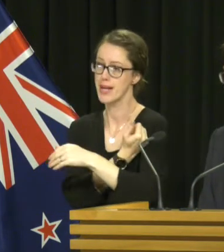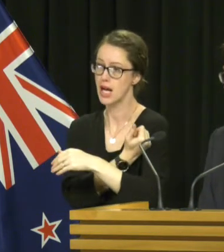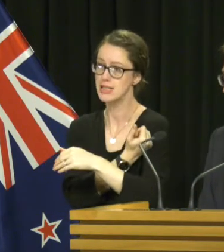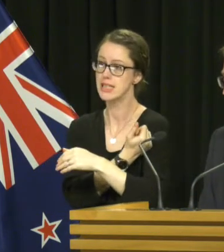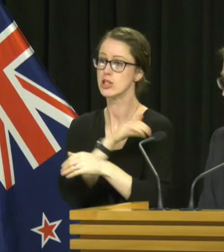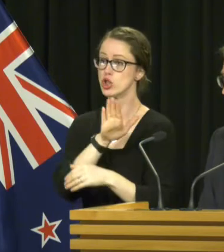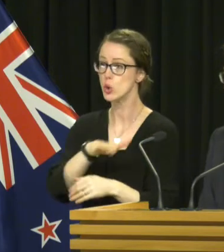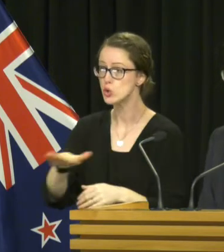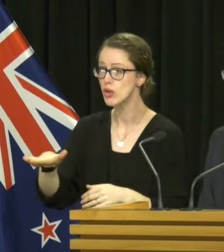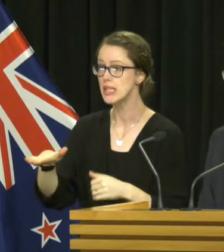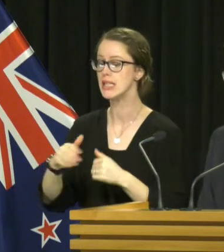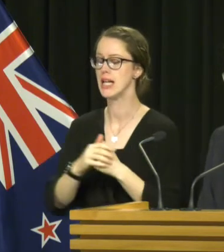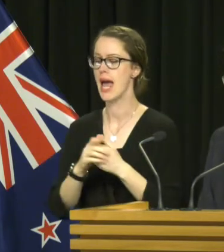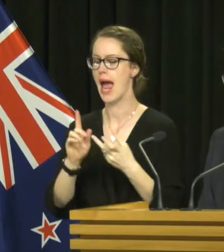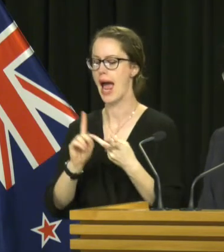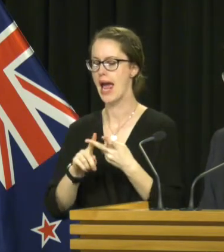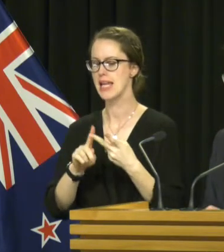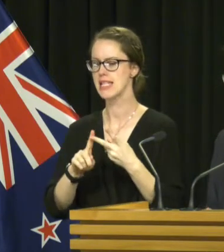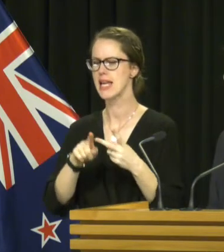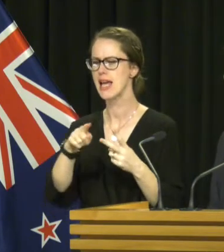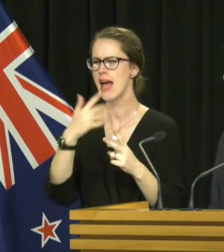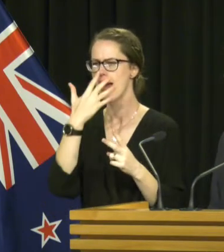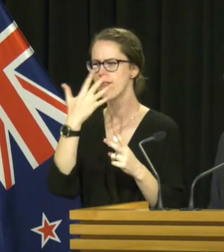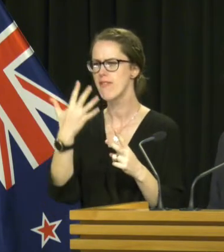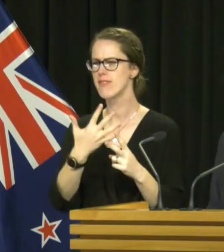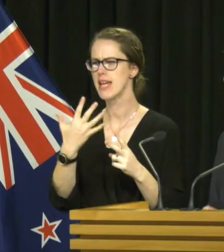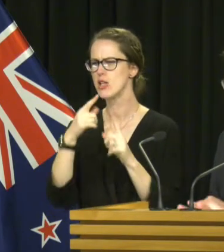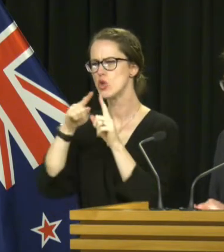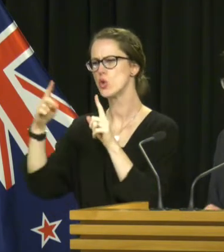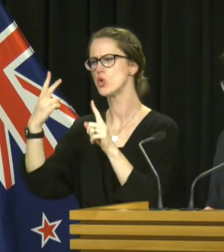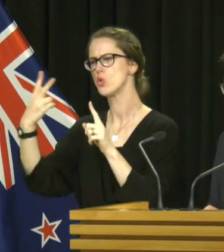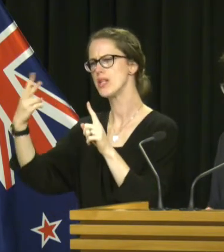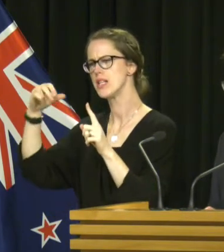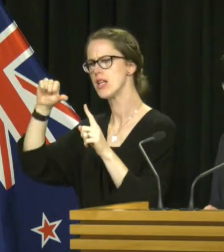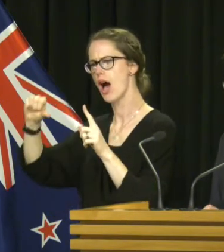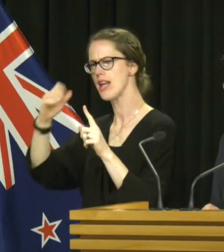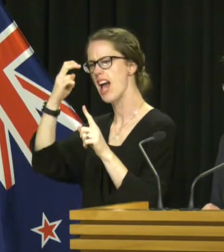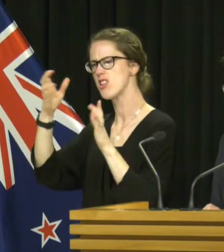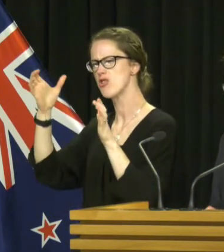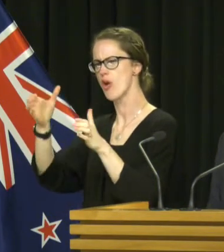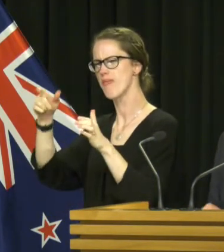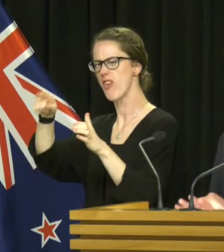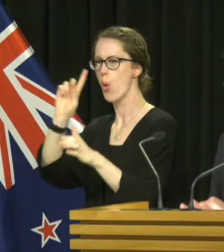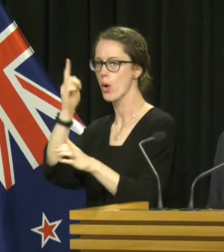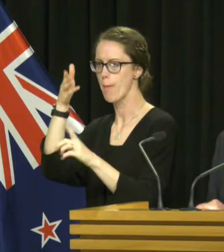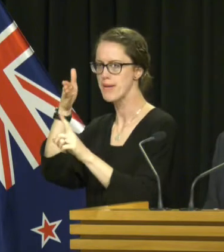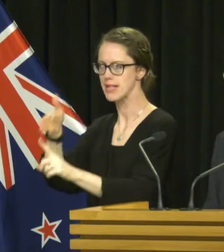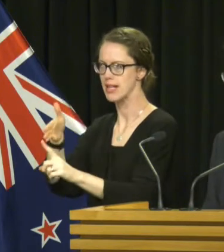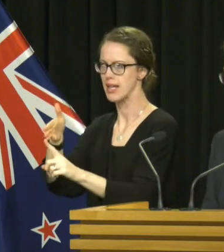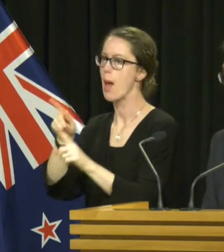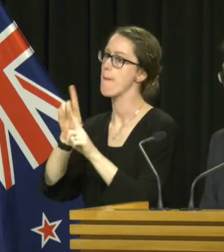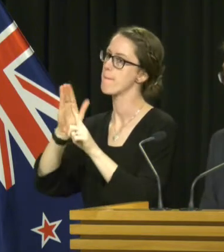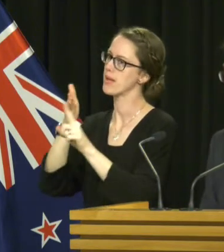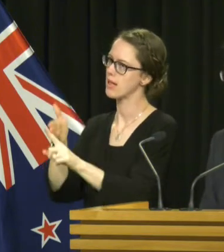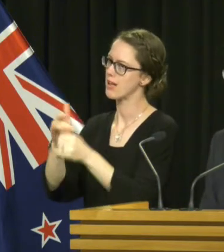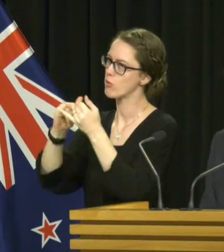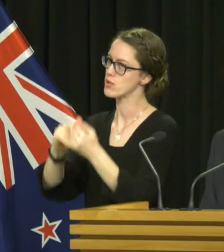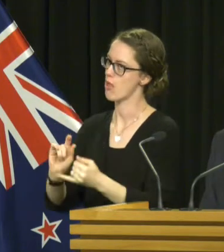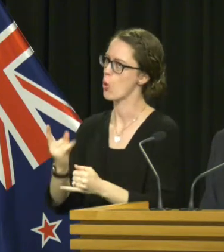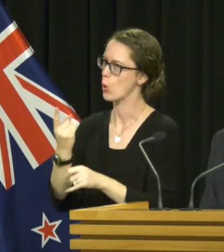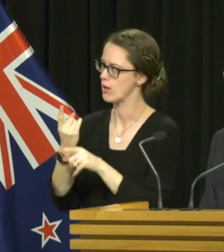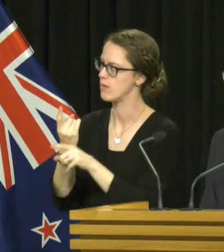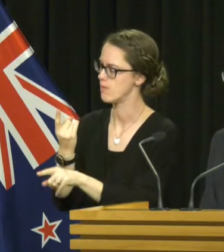children and that 15 to 29 year age group, in the Auckland region in particular, and particularly in South Auckland,